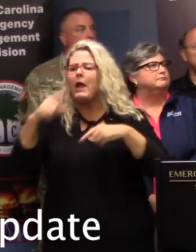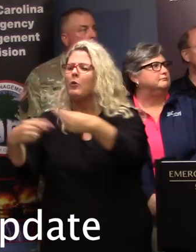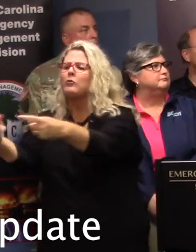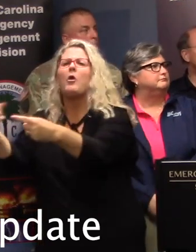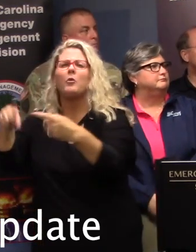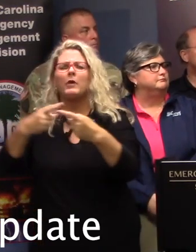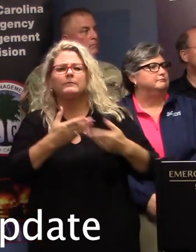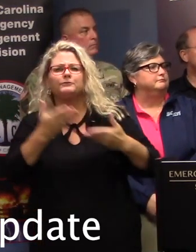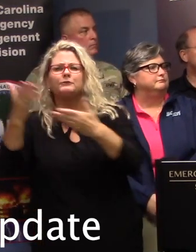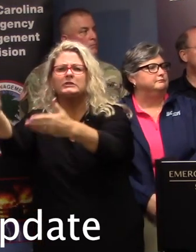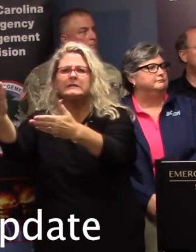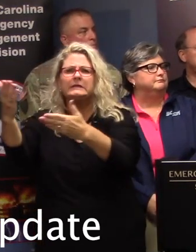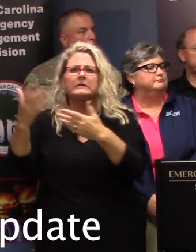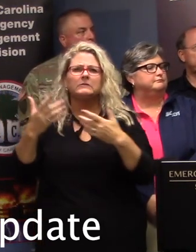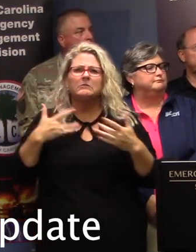Yes.